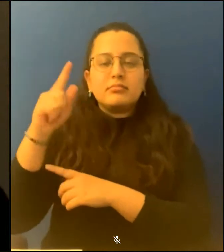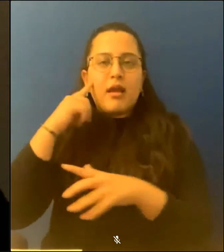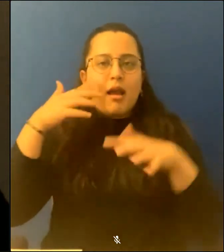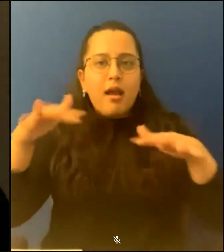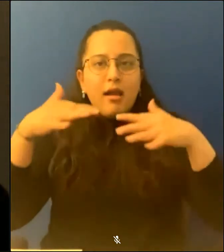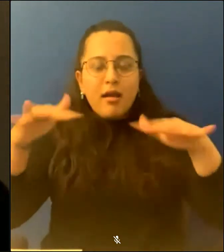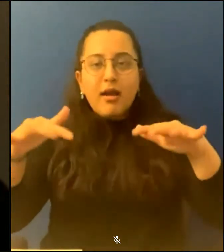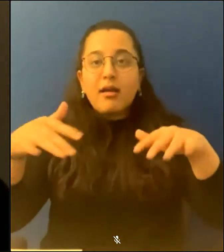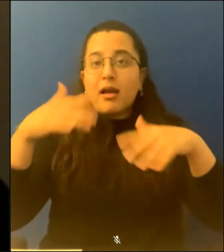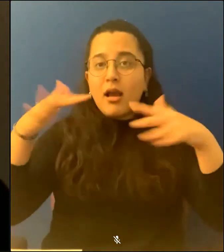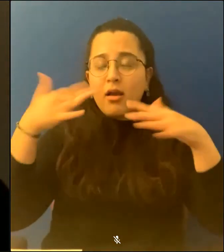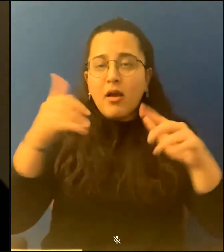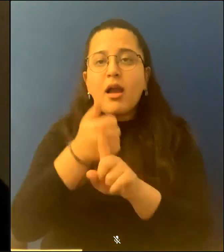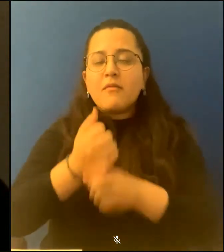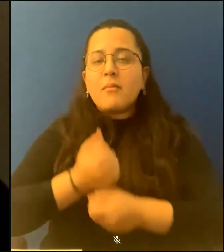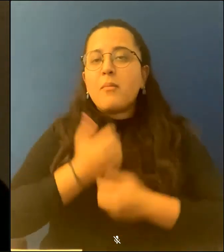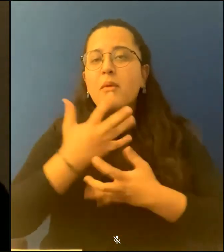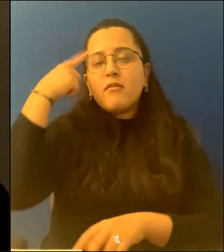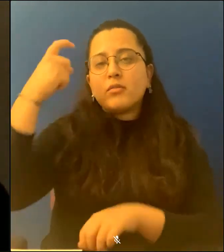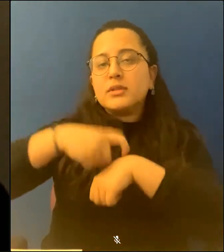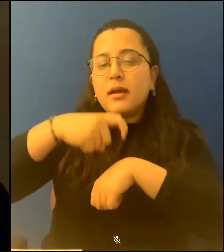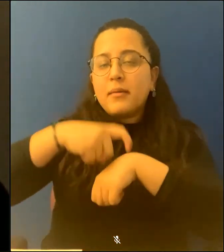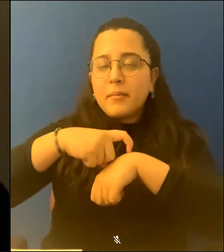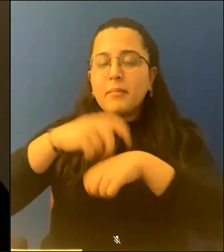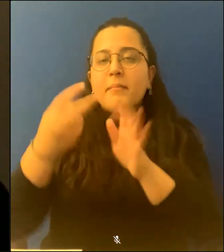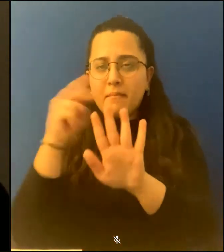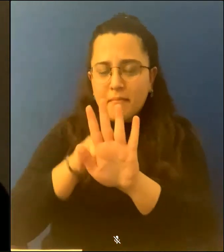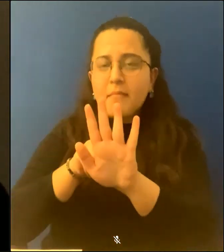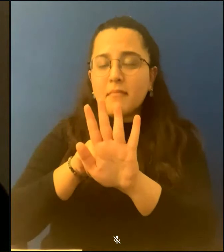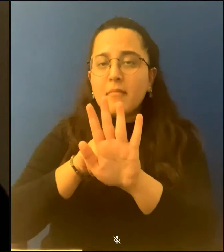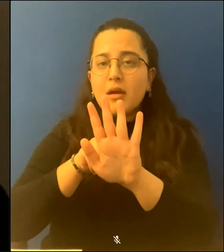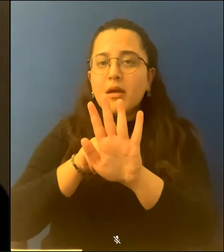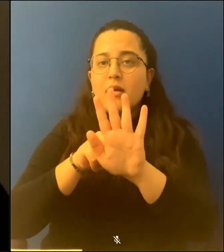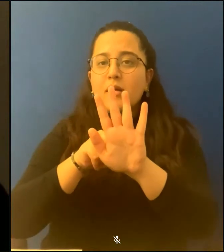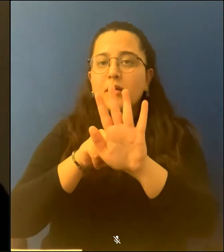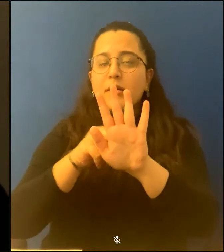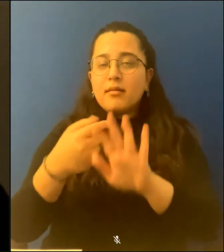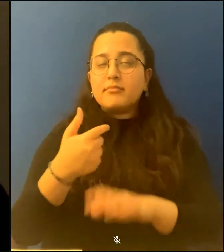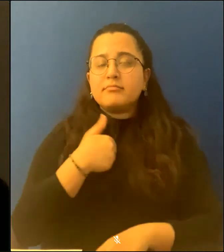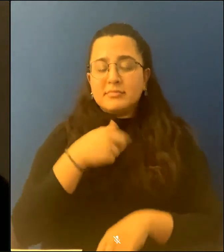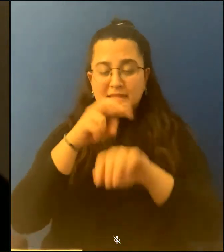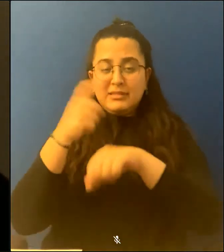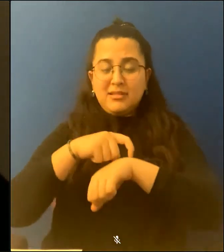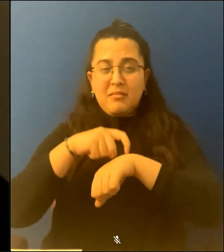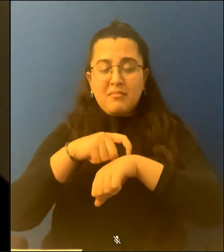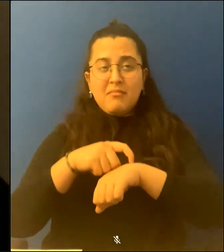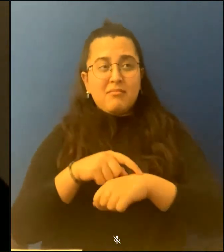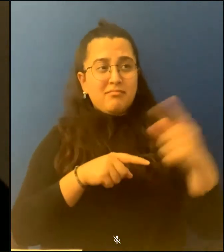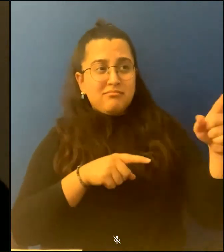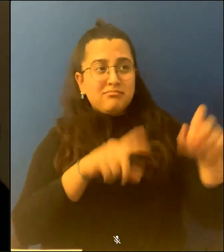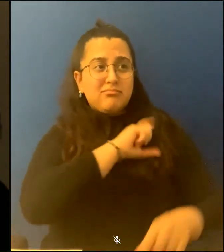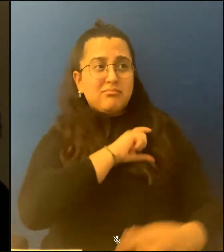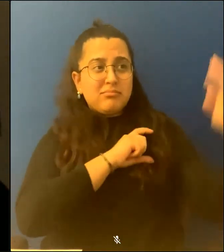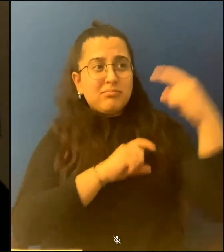time for the cop to move along. I think watching the cop watch me from my porch, fuck 12, the robin